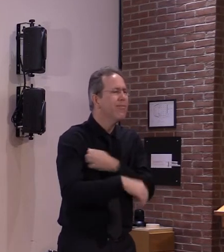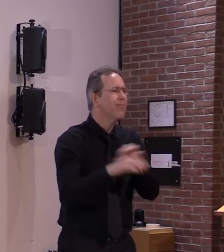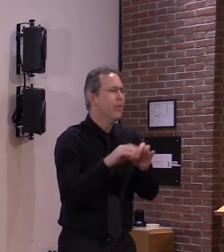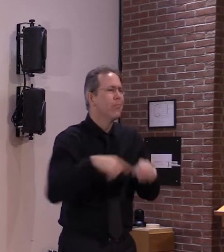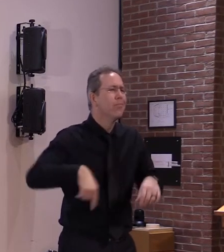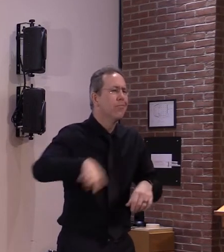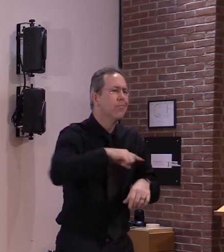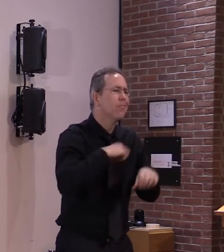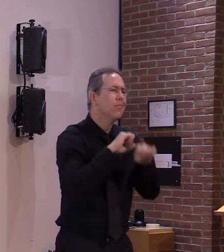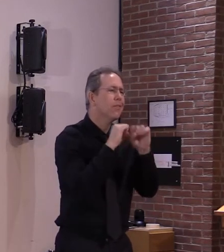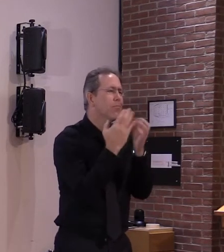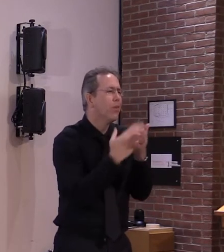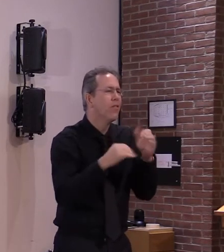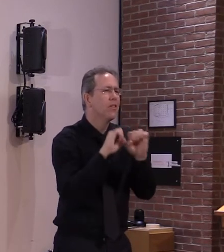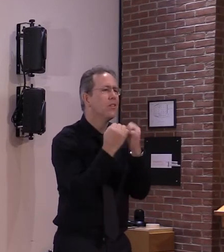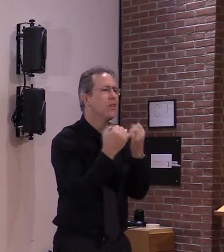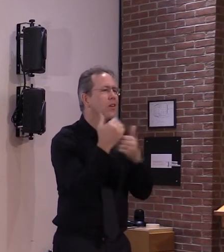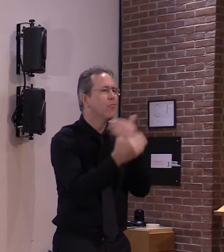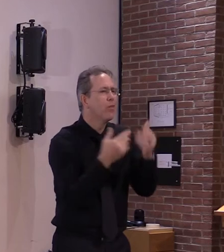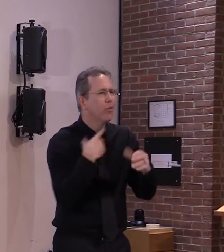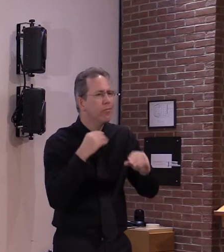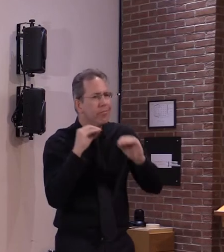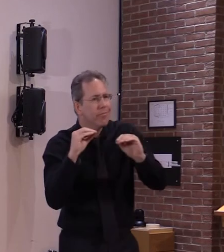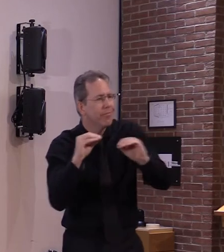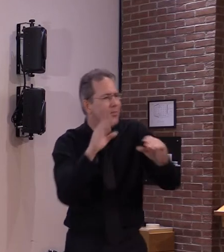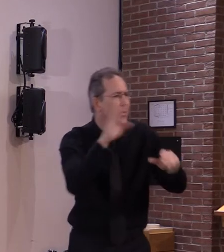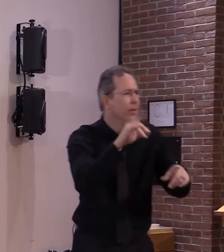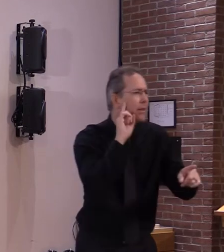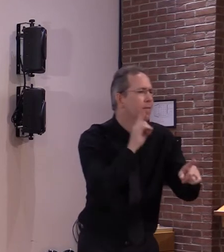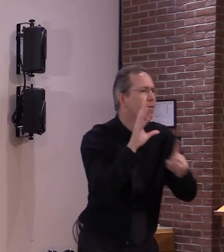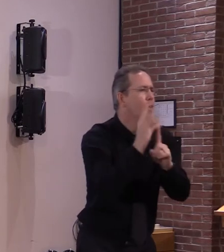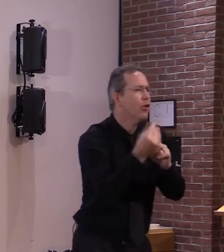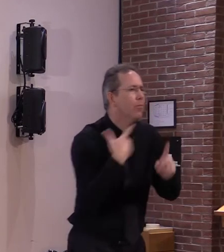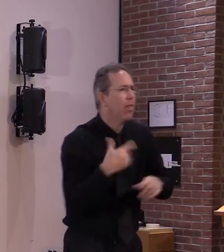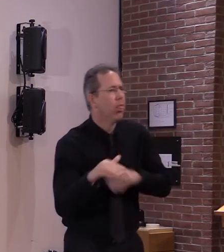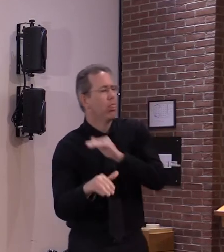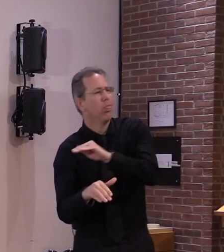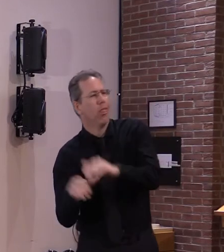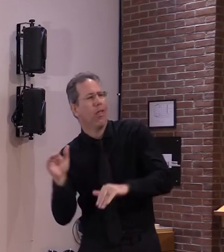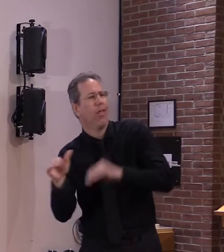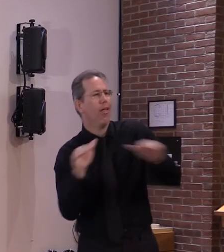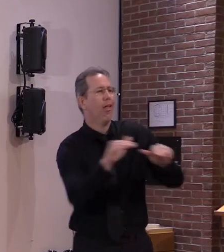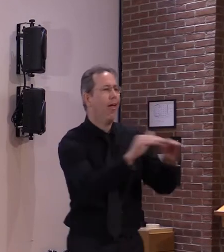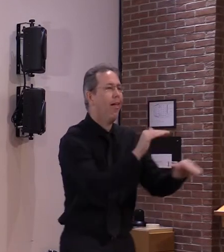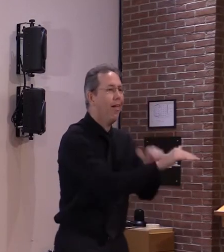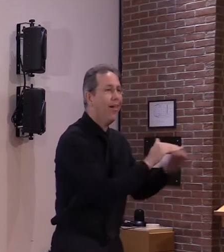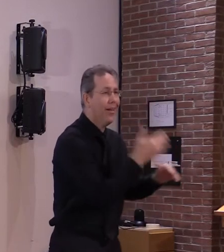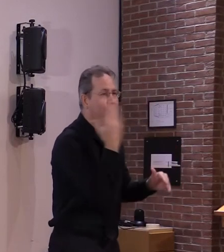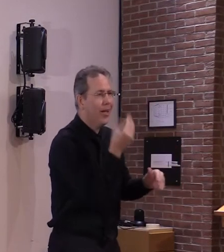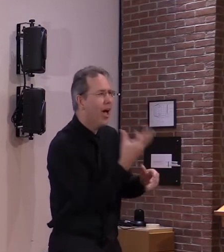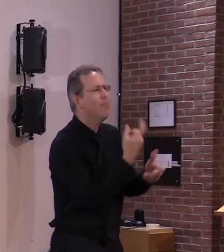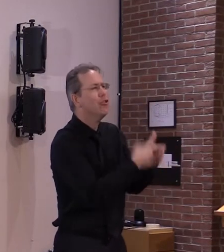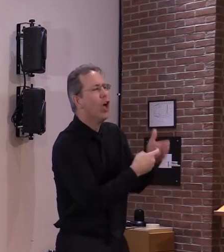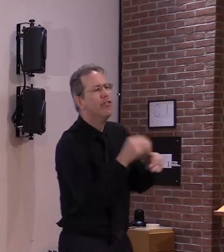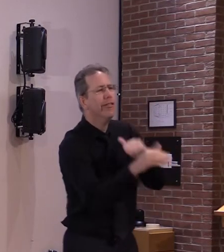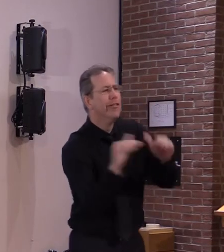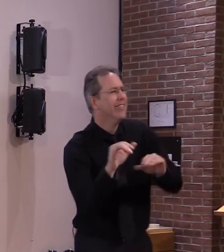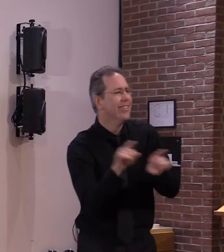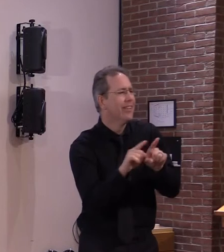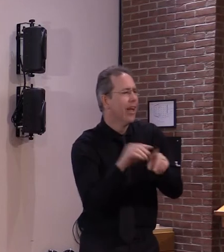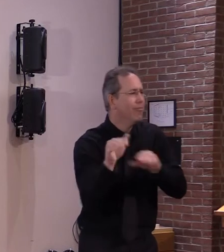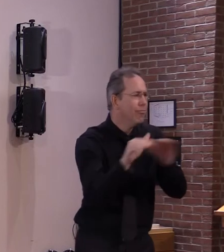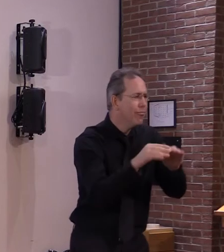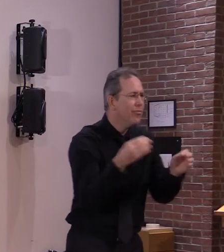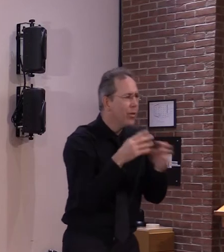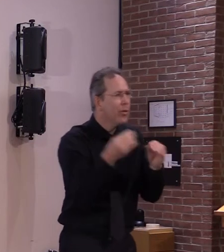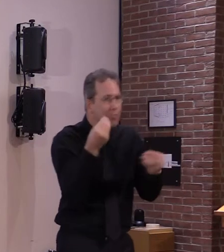continue uh to to show uh how many uh the vaccinations were given uh the percentage of acceptance and if there's any